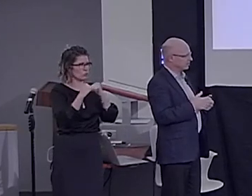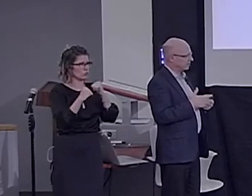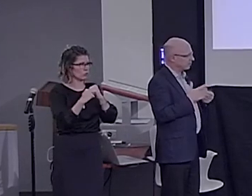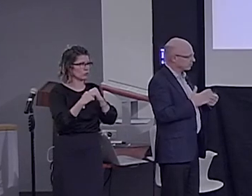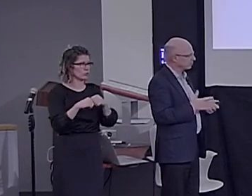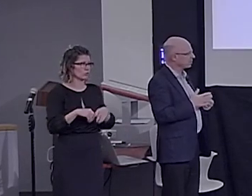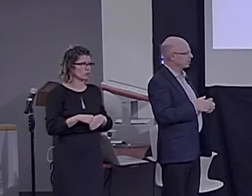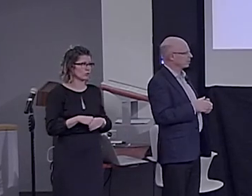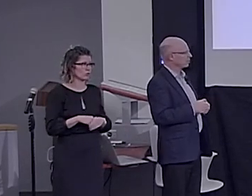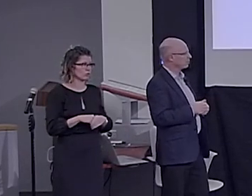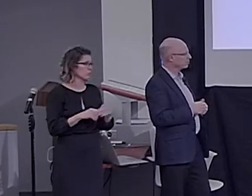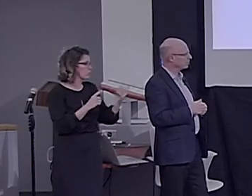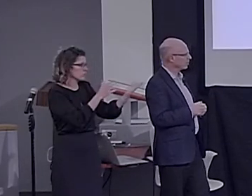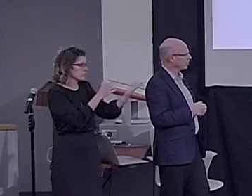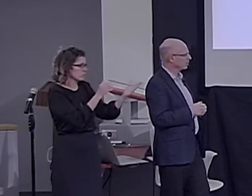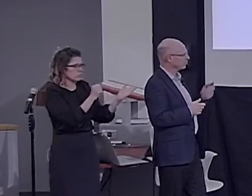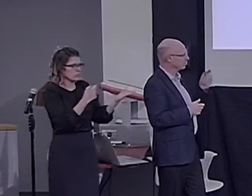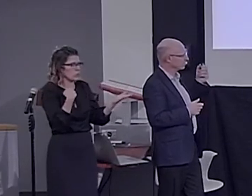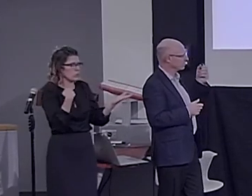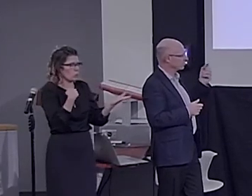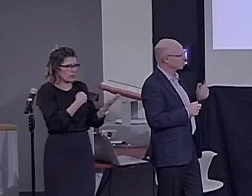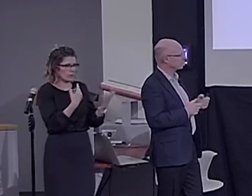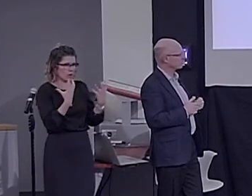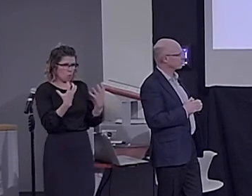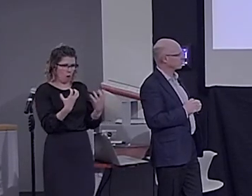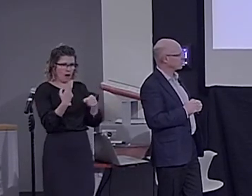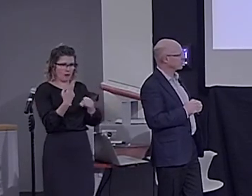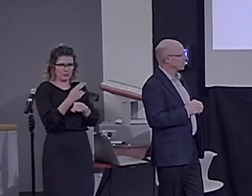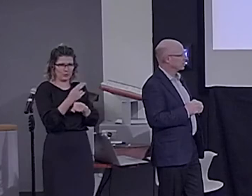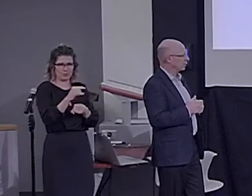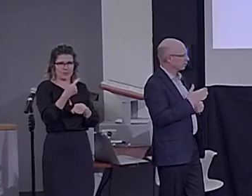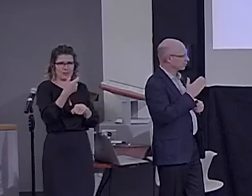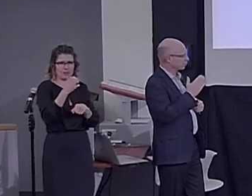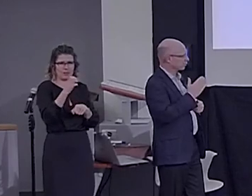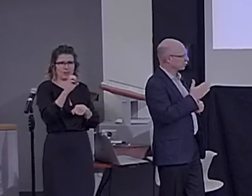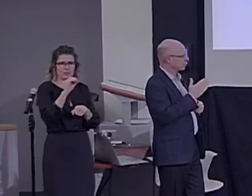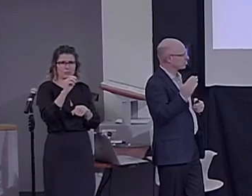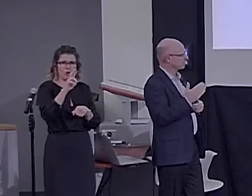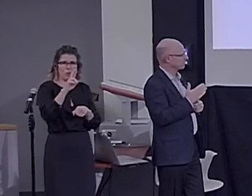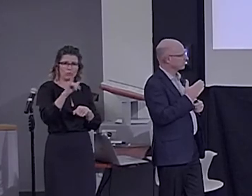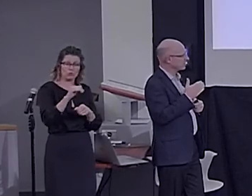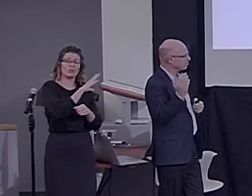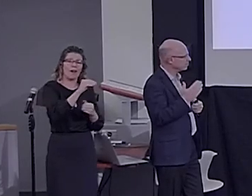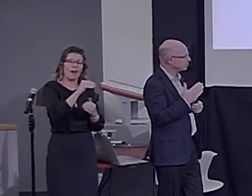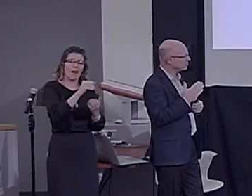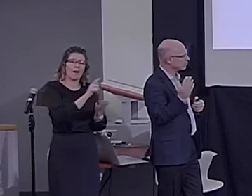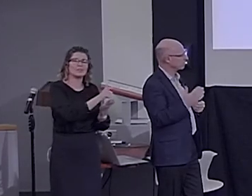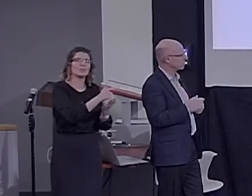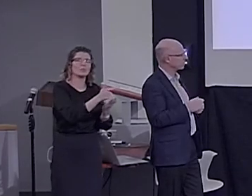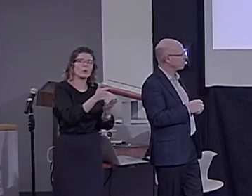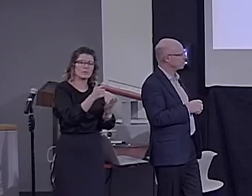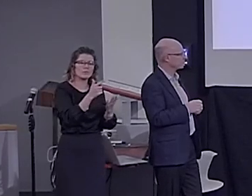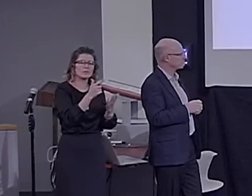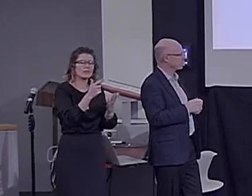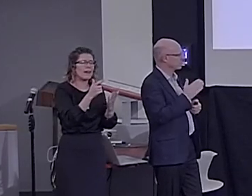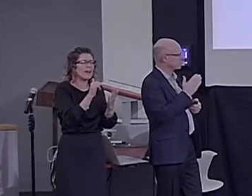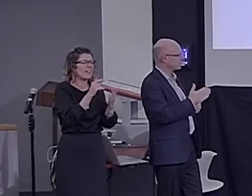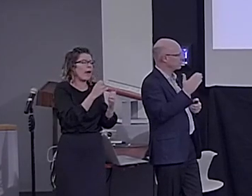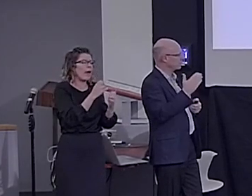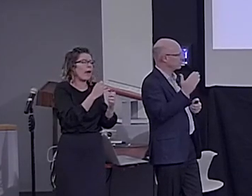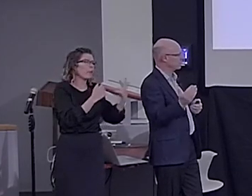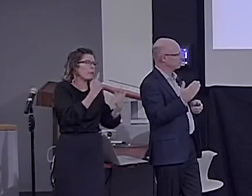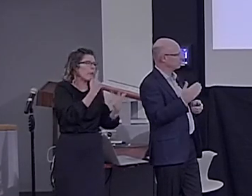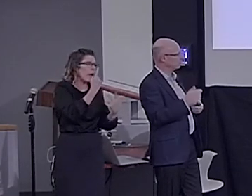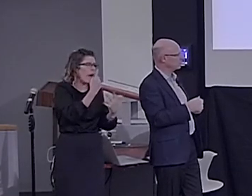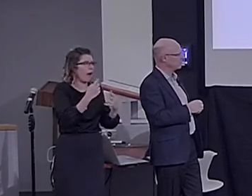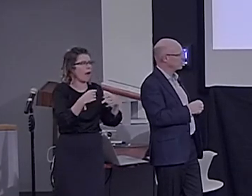But absolutely, mean, we want now to use these geometrical and also sequential, very minuscule grammars, like three